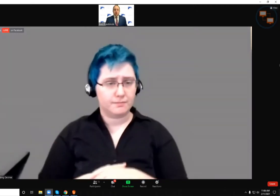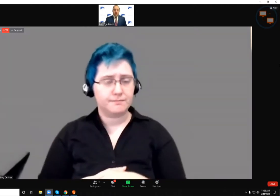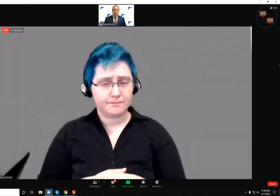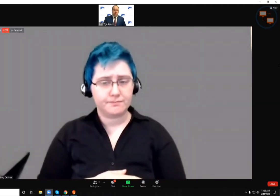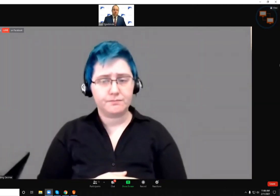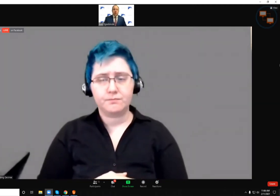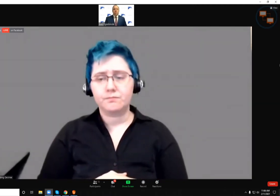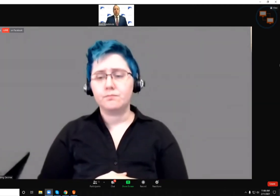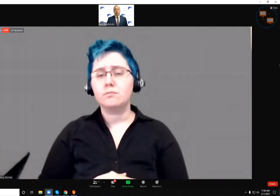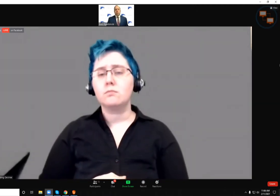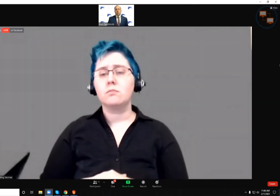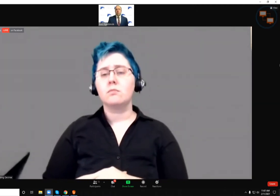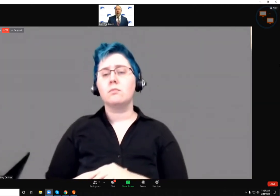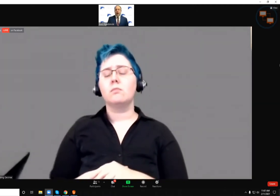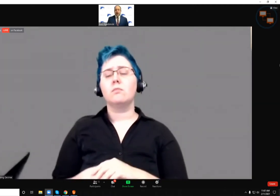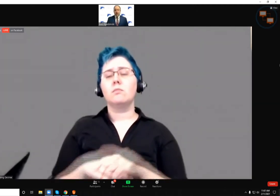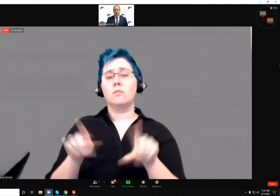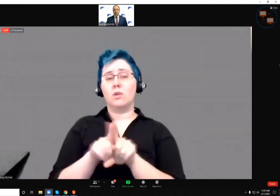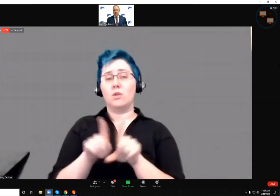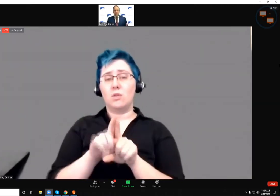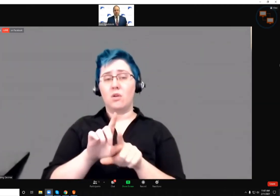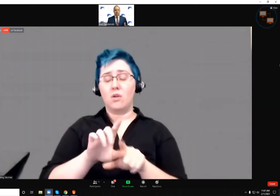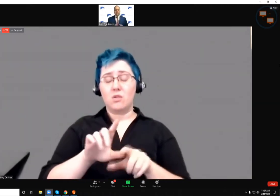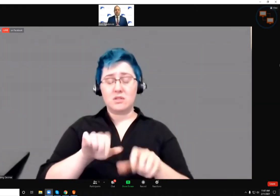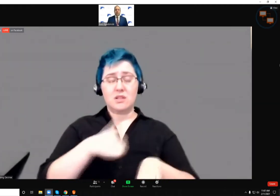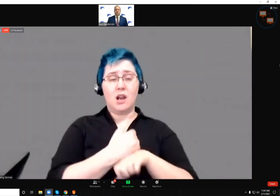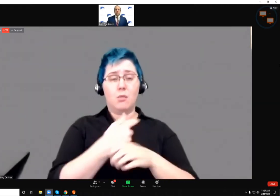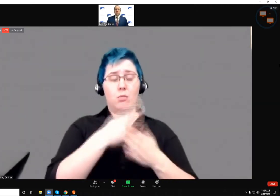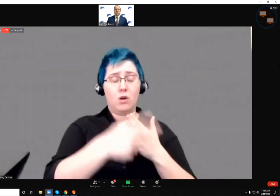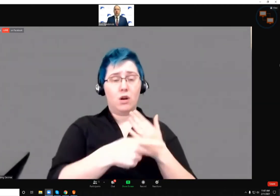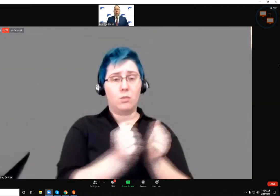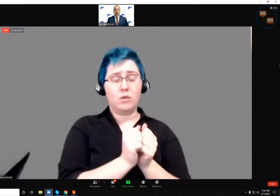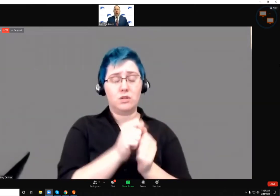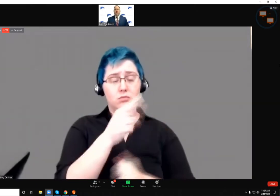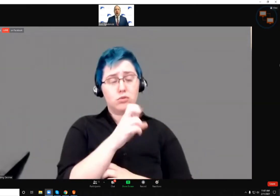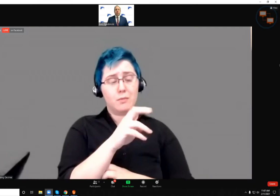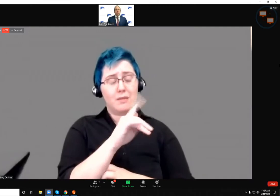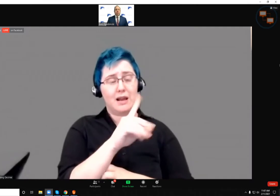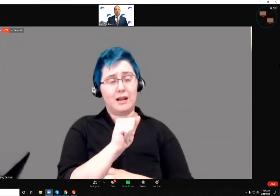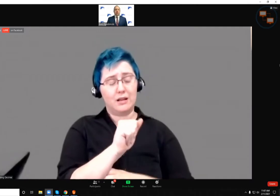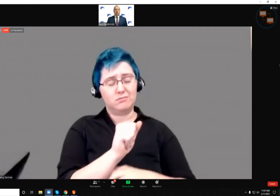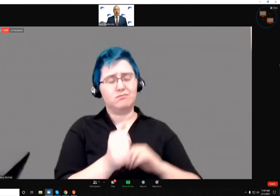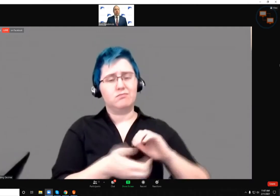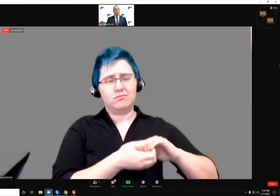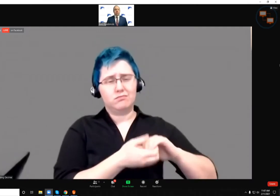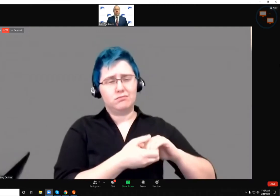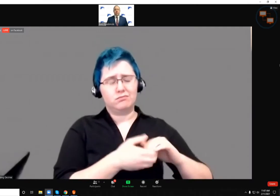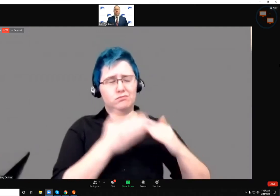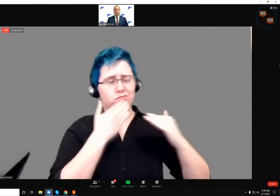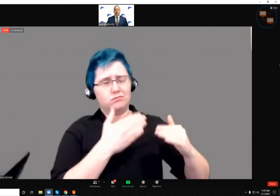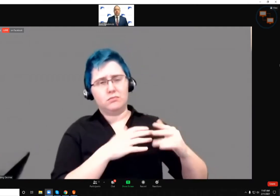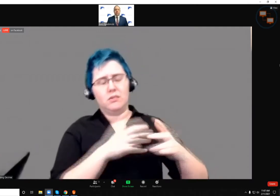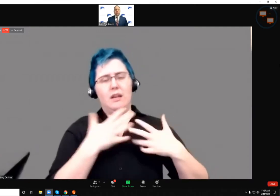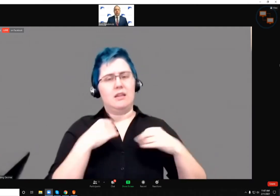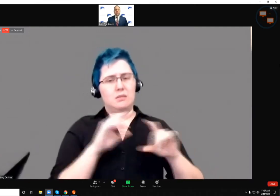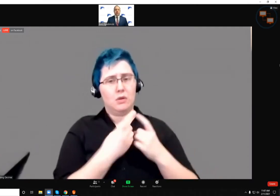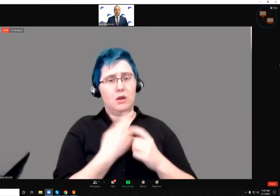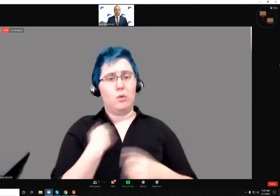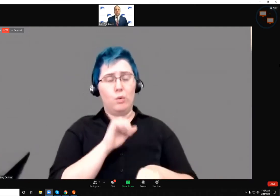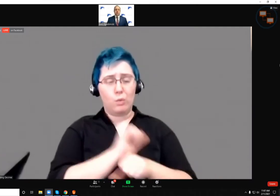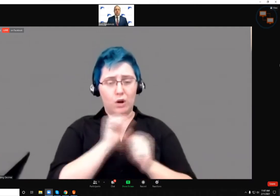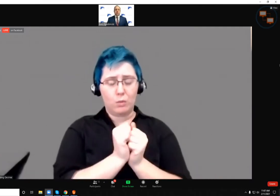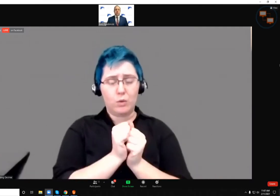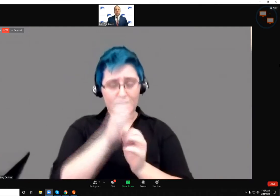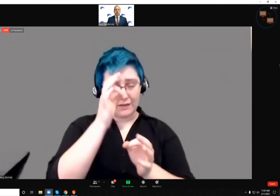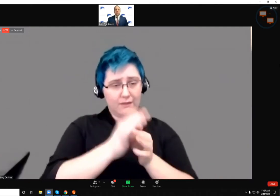Also, pilot program with ProMedica, thank you very much for that partnership, and the health department are collaborating with the faith-based community to provide